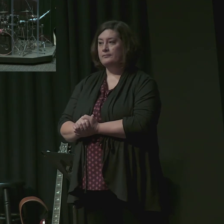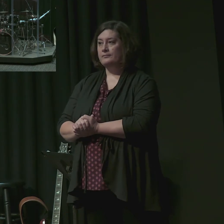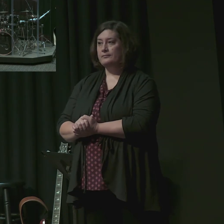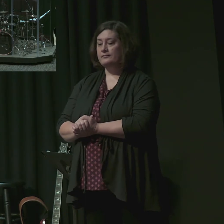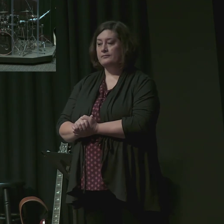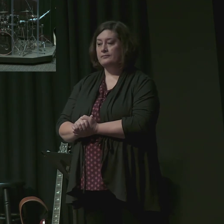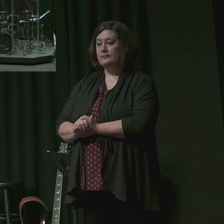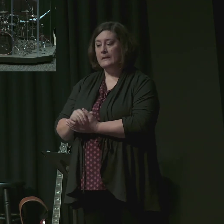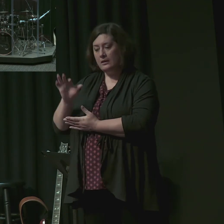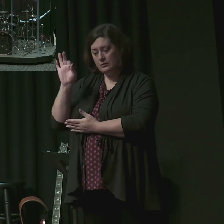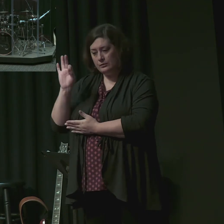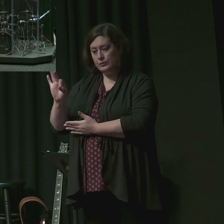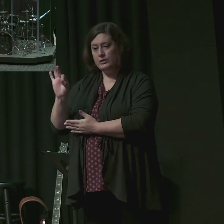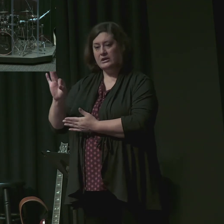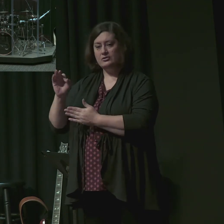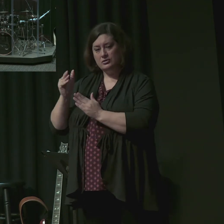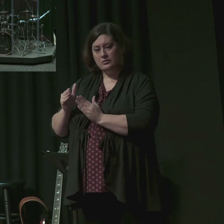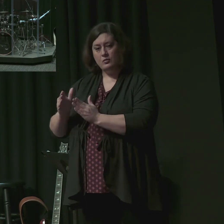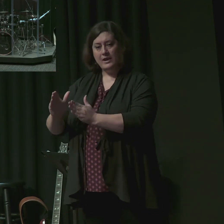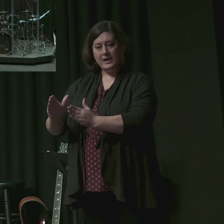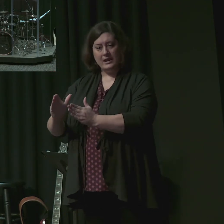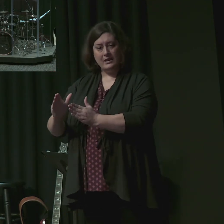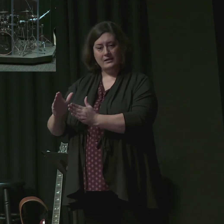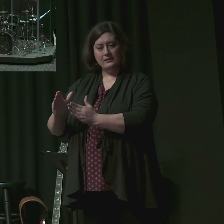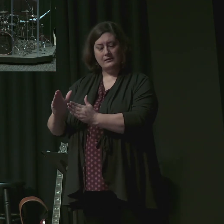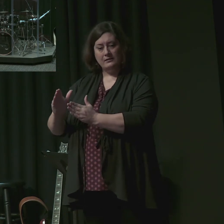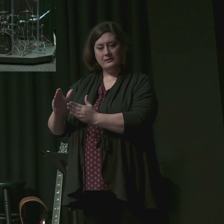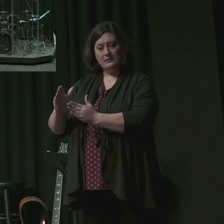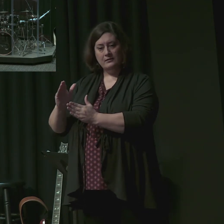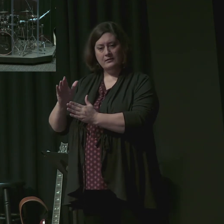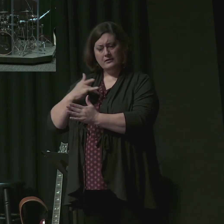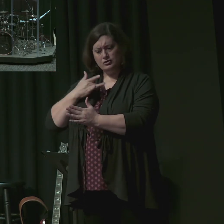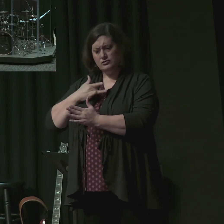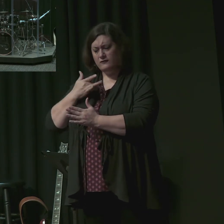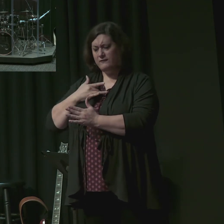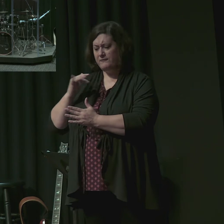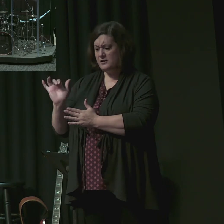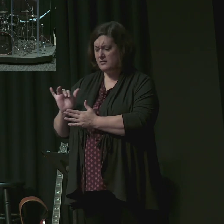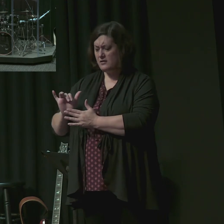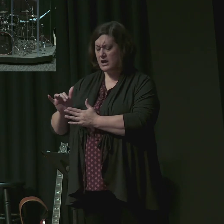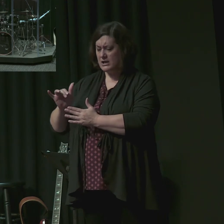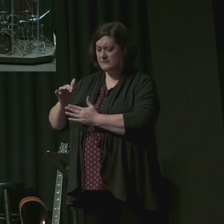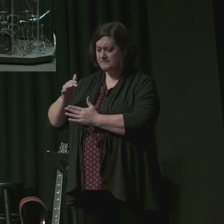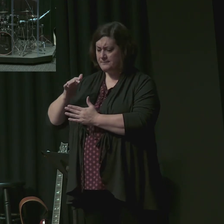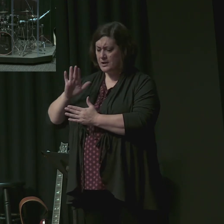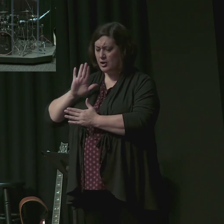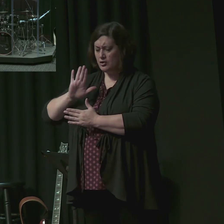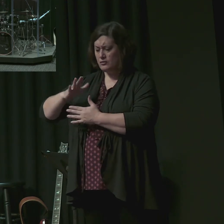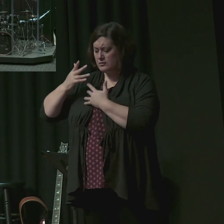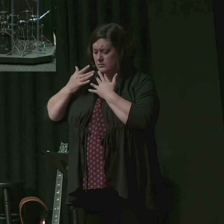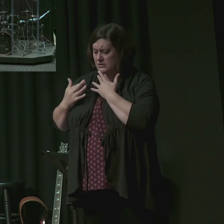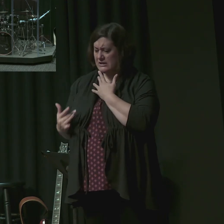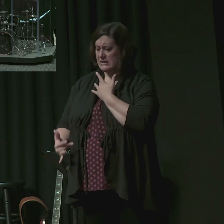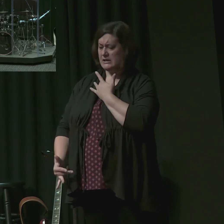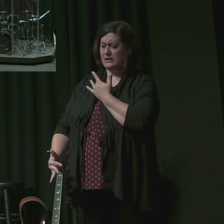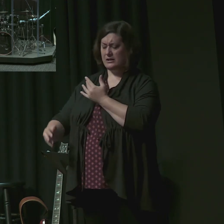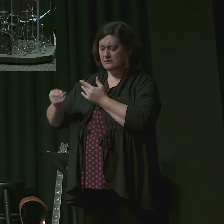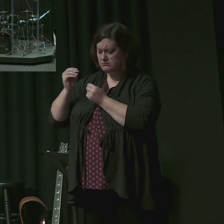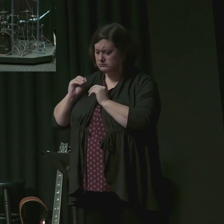sings over the text when you are preaching. And it is the word that you are to